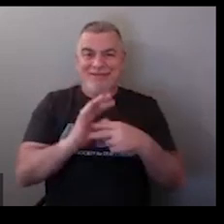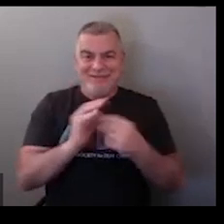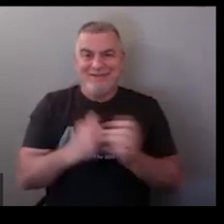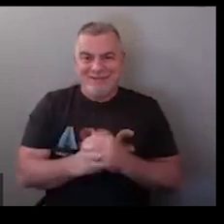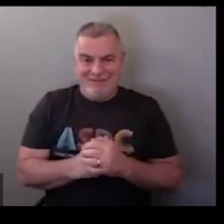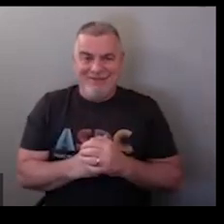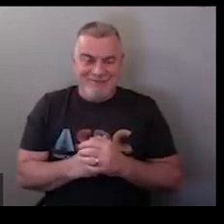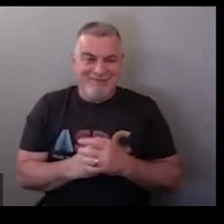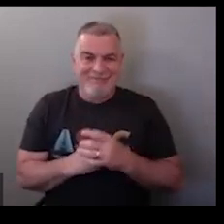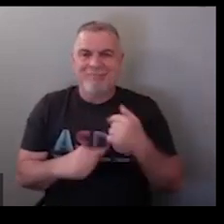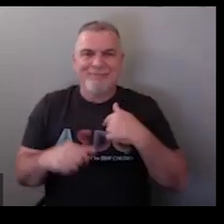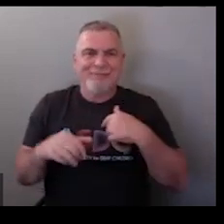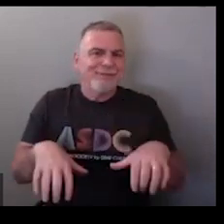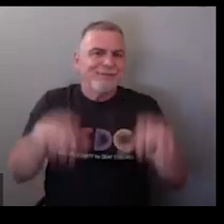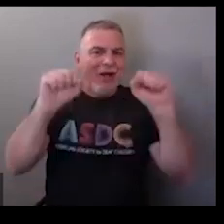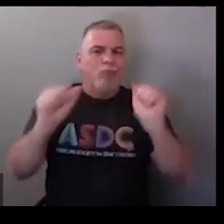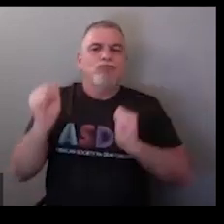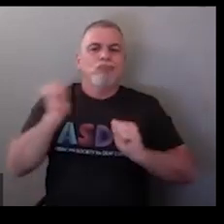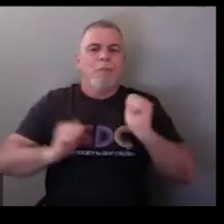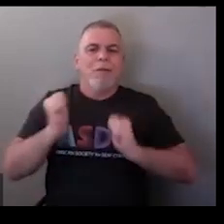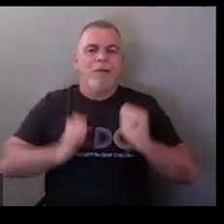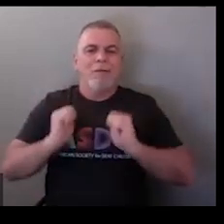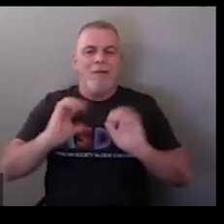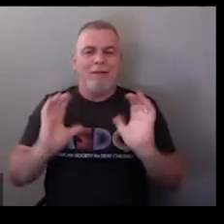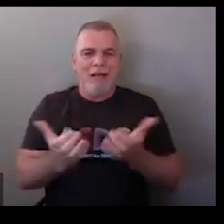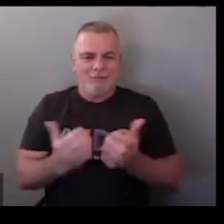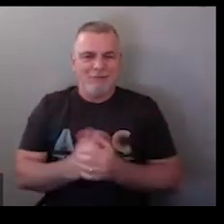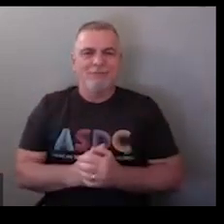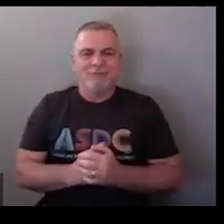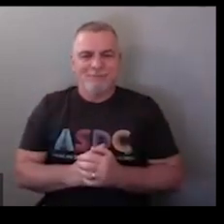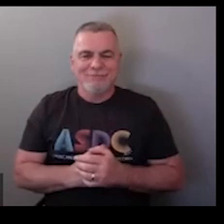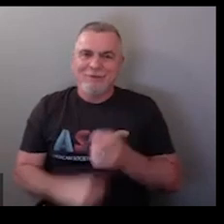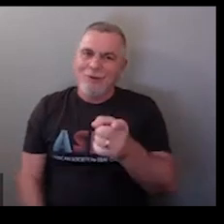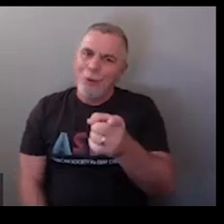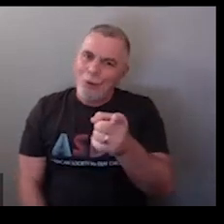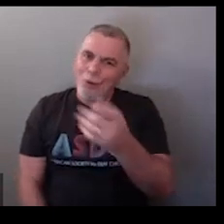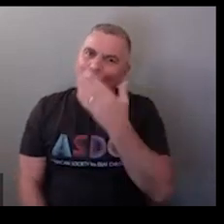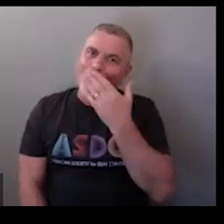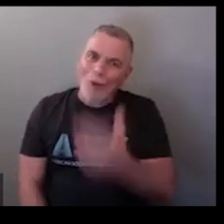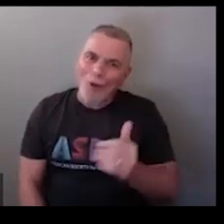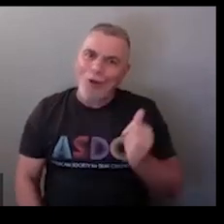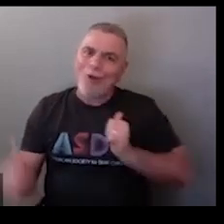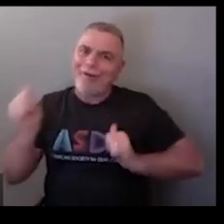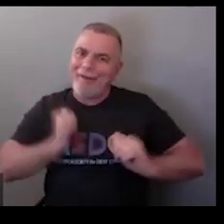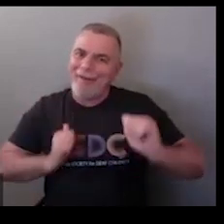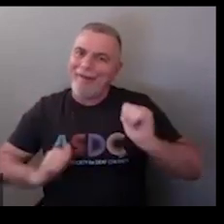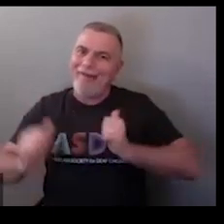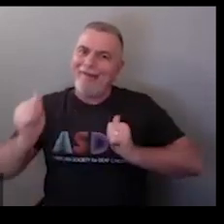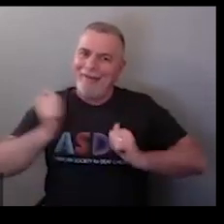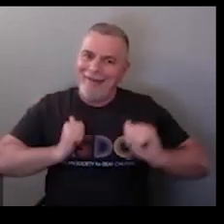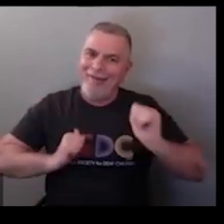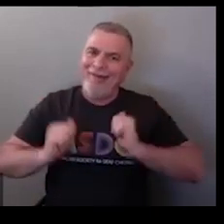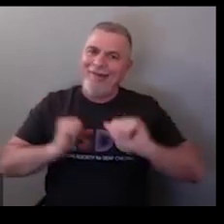and drama of course as we know has different meanings you know I take drama class versus you know